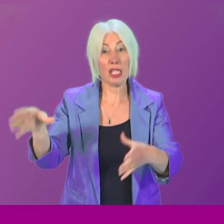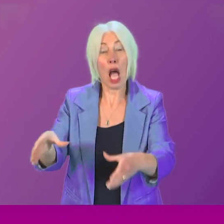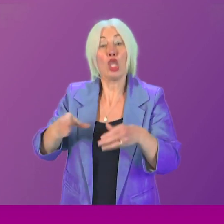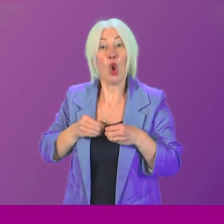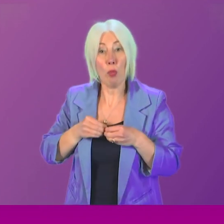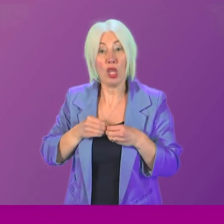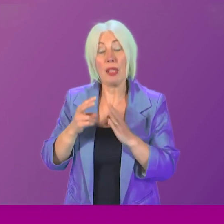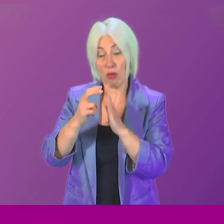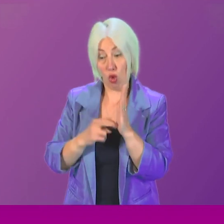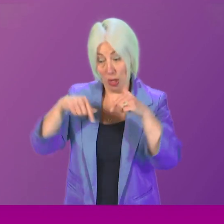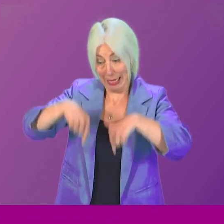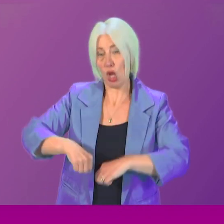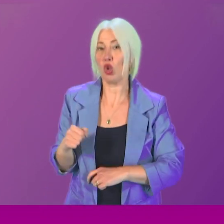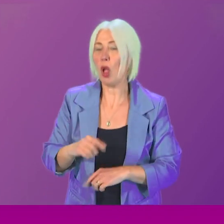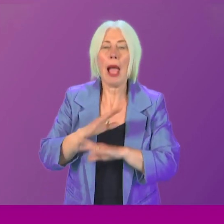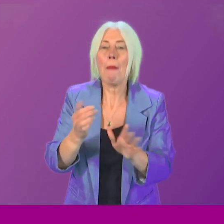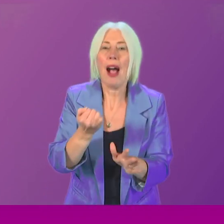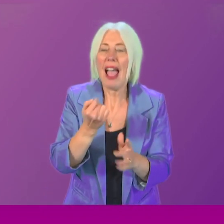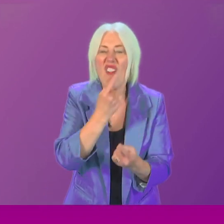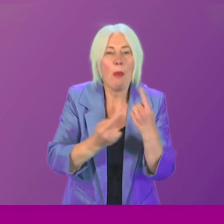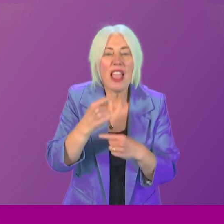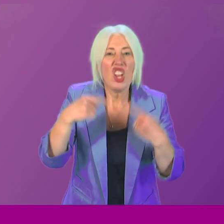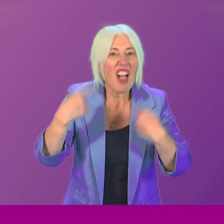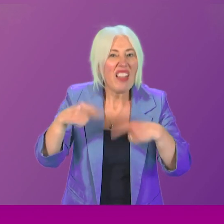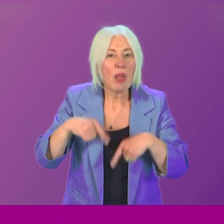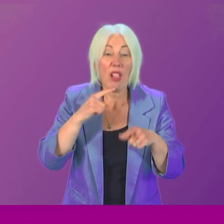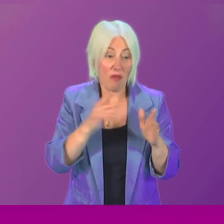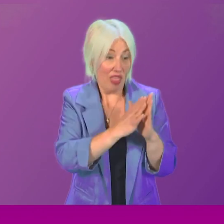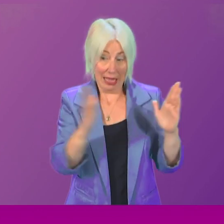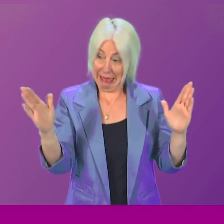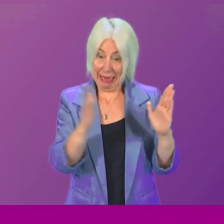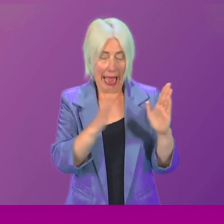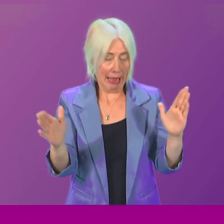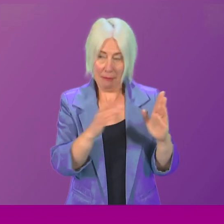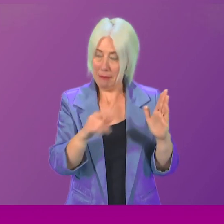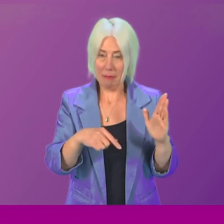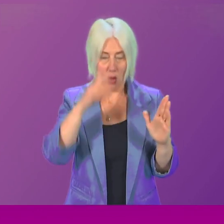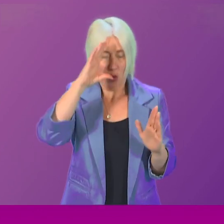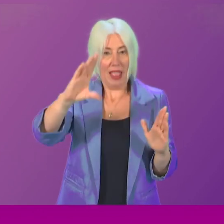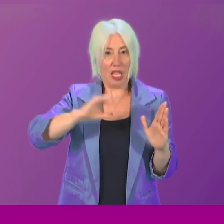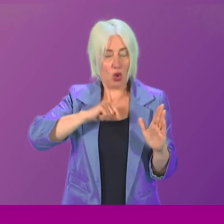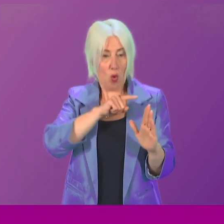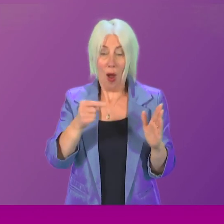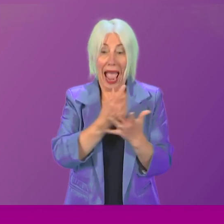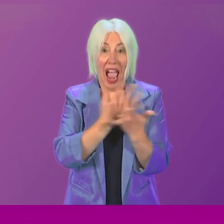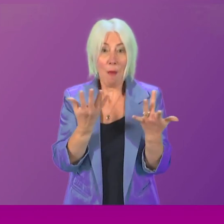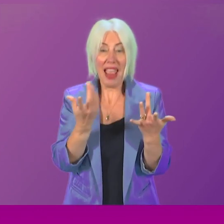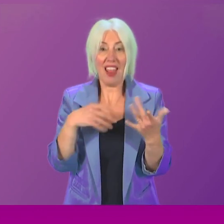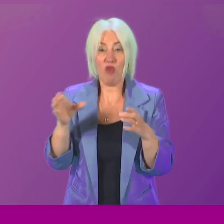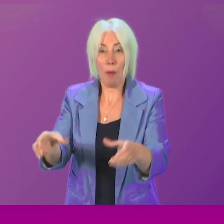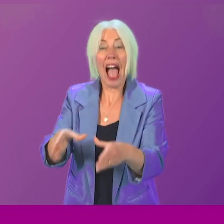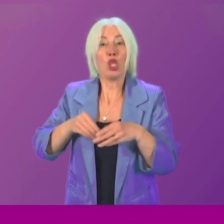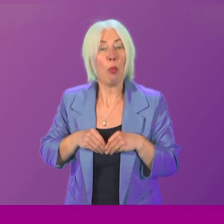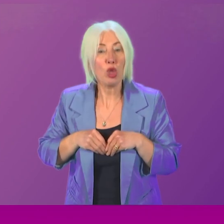in Scotland but there is no data available for this period to tell us how many of these adoptions occurred